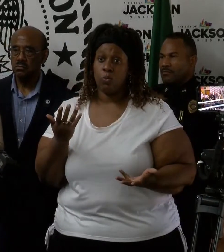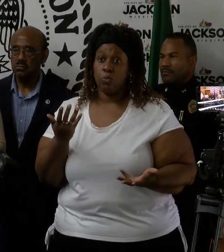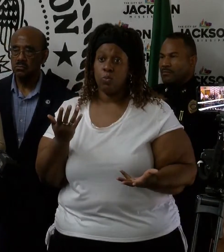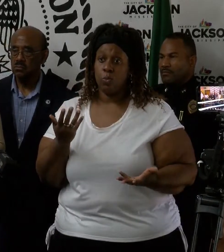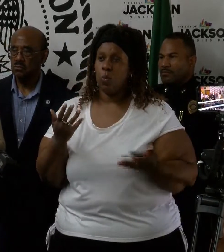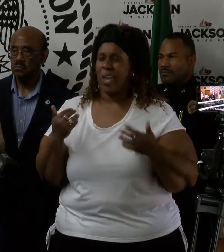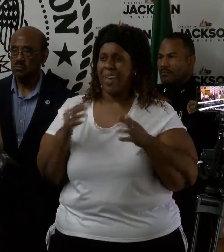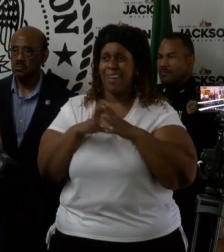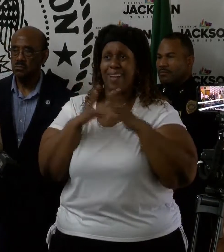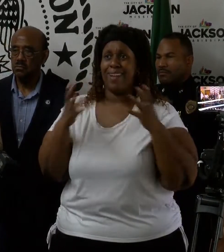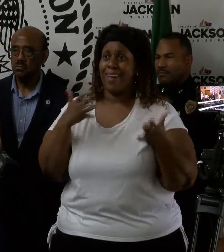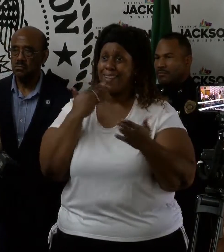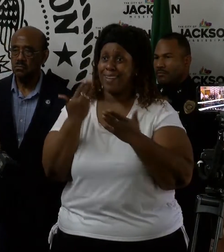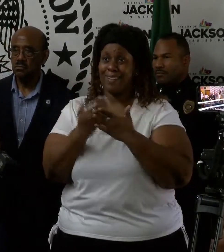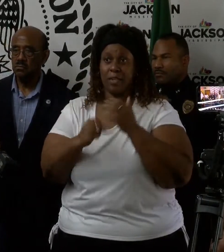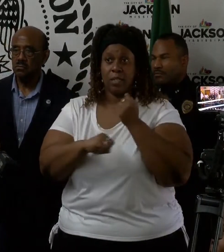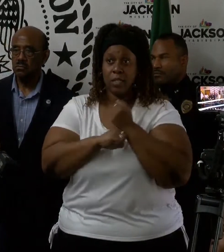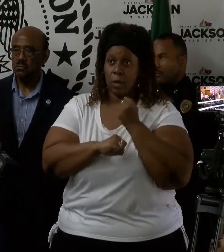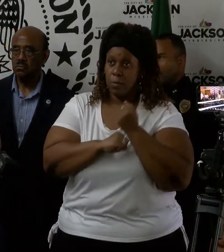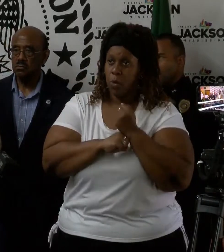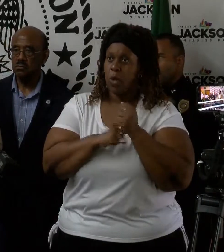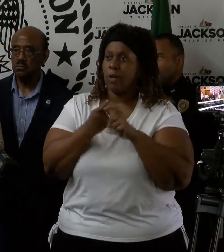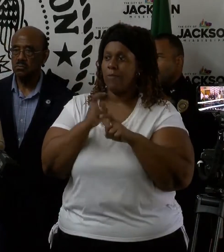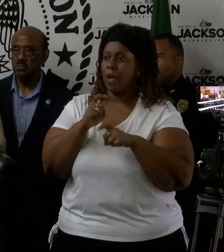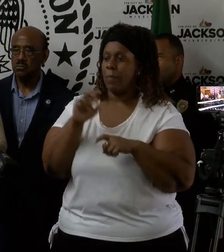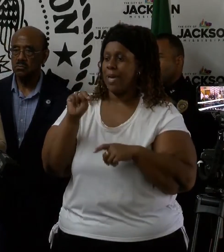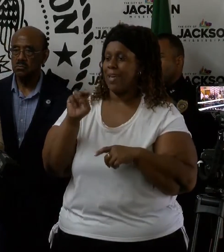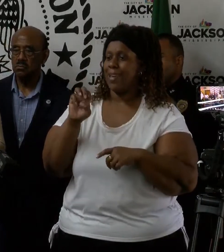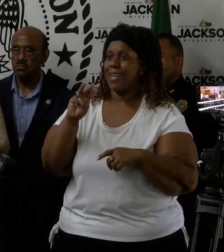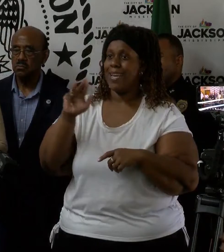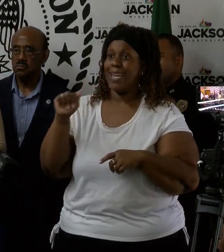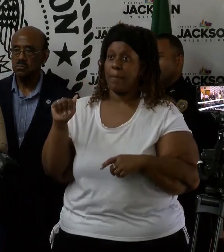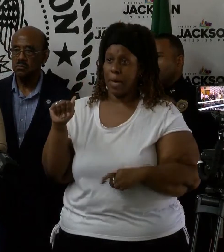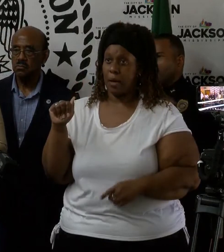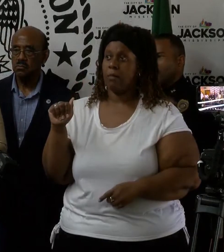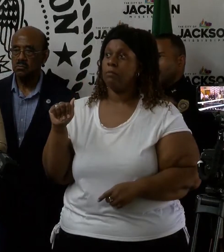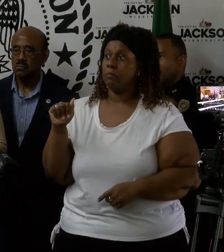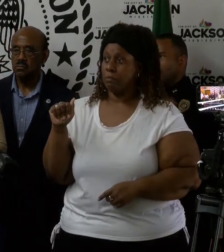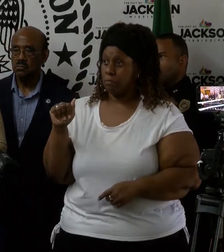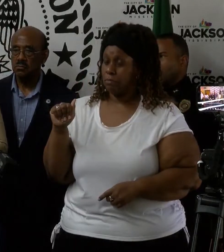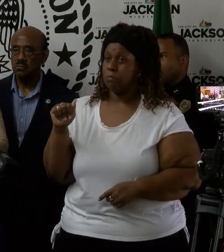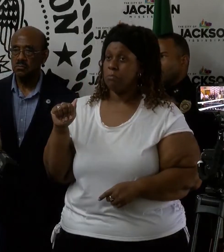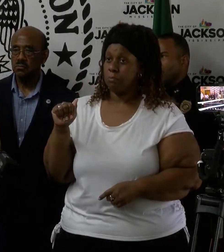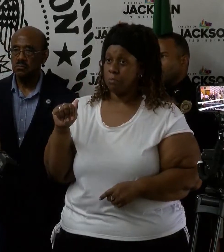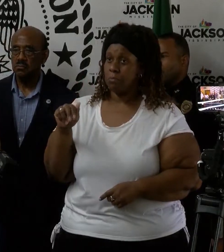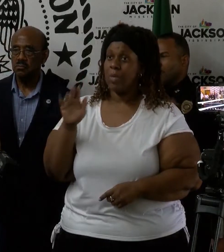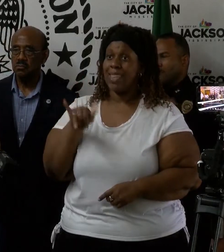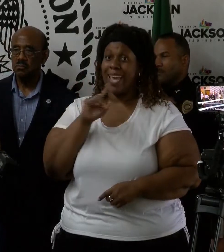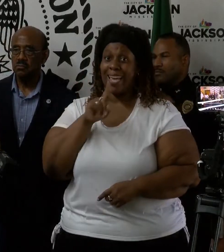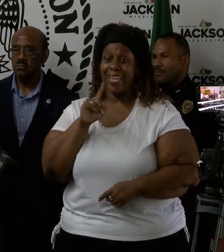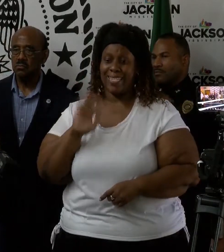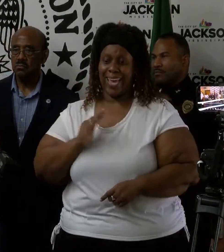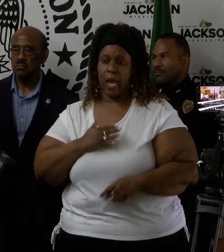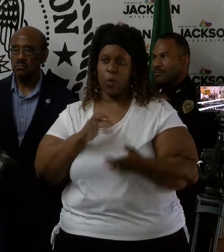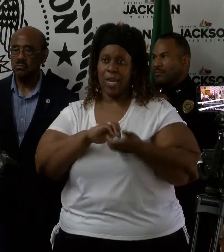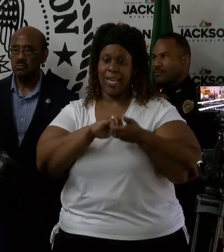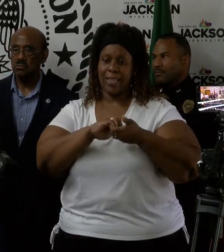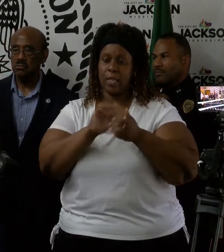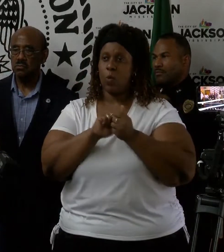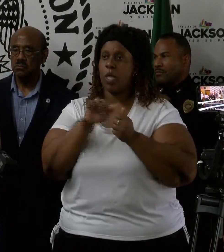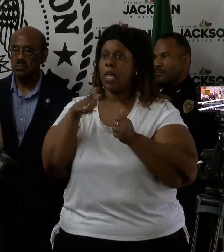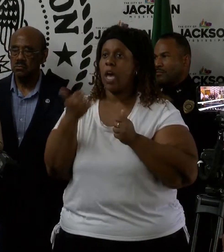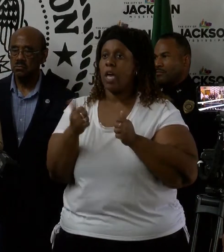excellent coordination and support from MIMA, which often is the liaison between other state